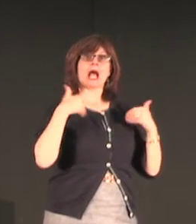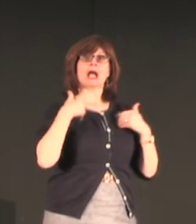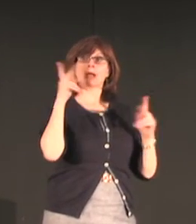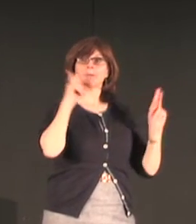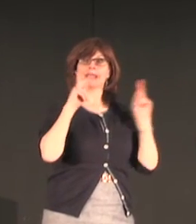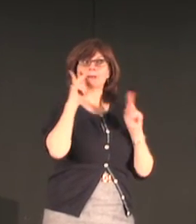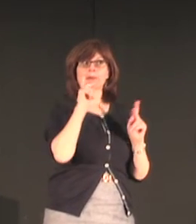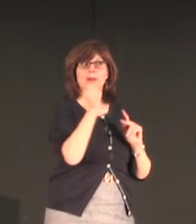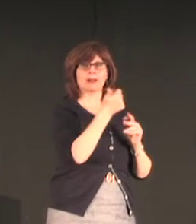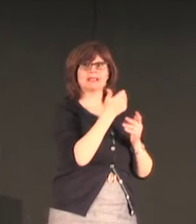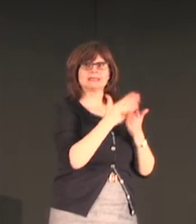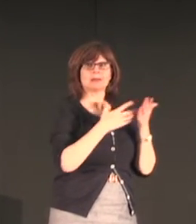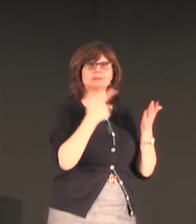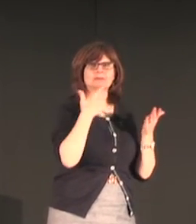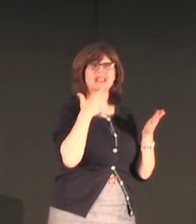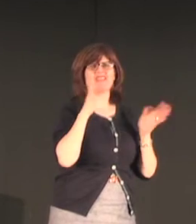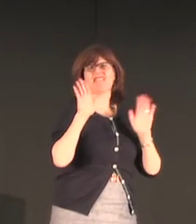healthy and robust